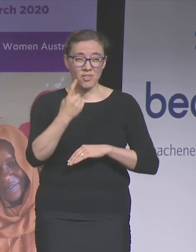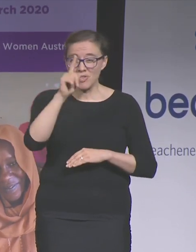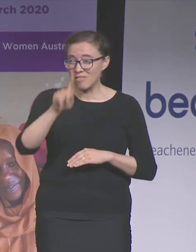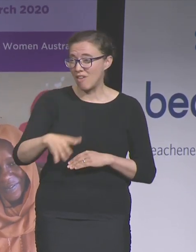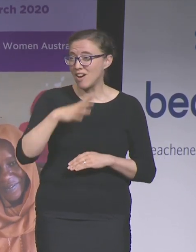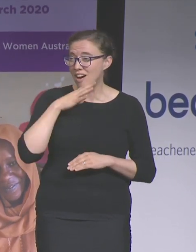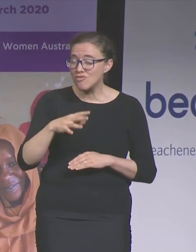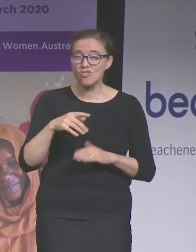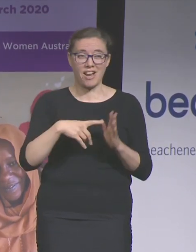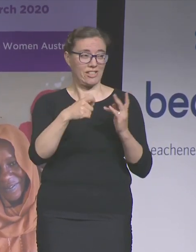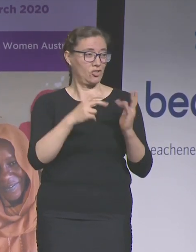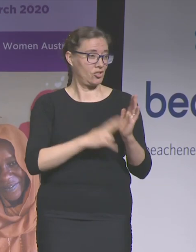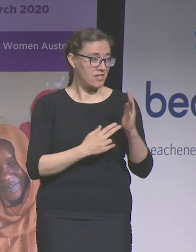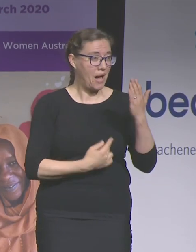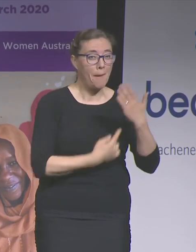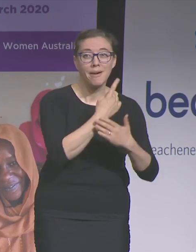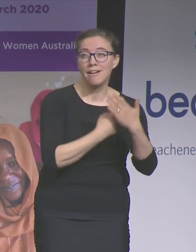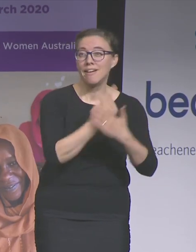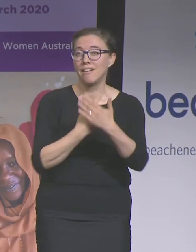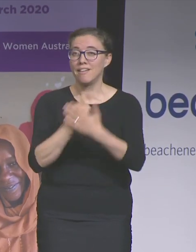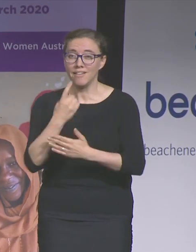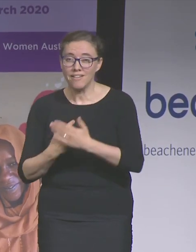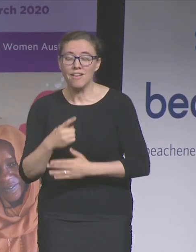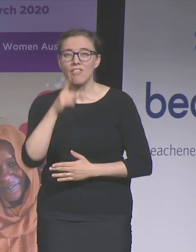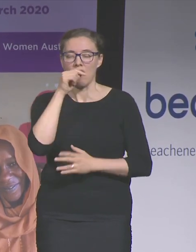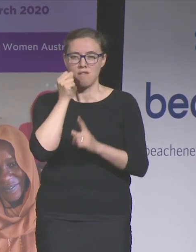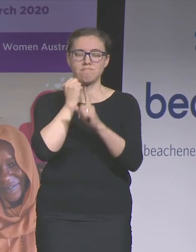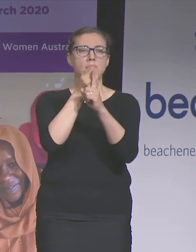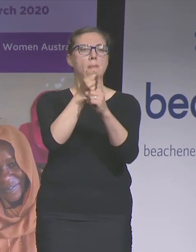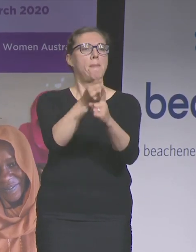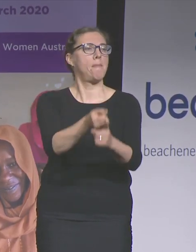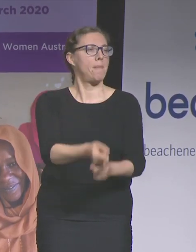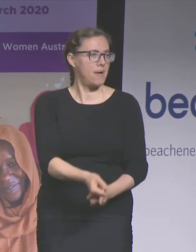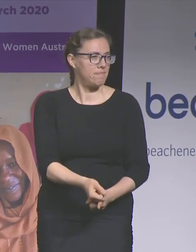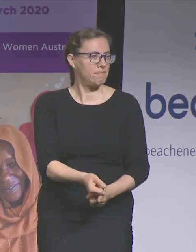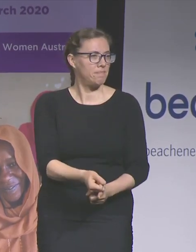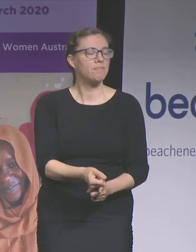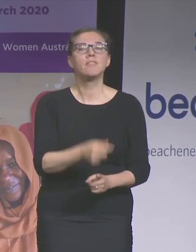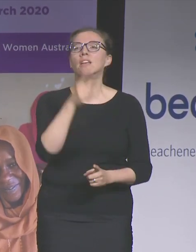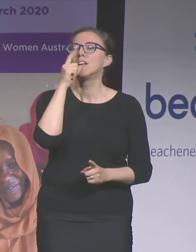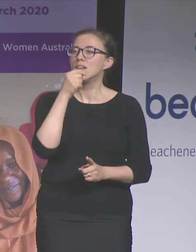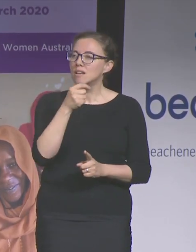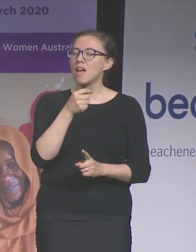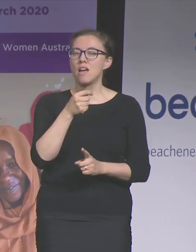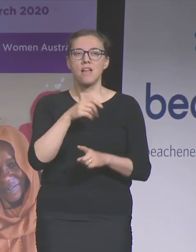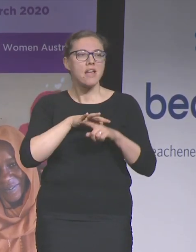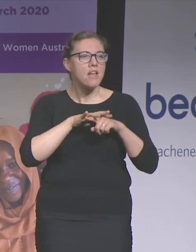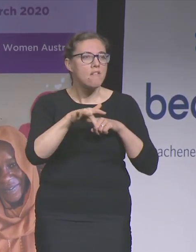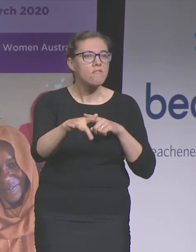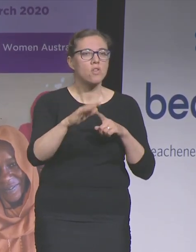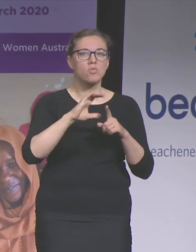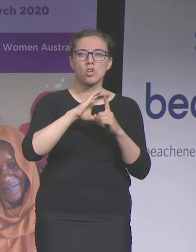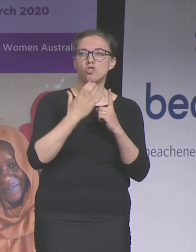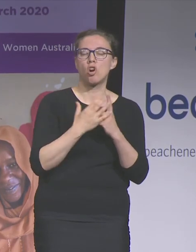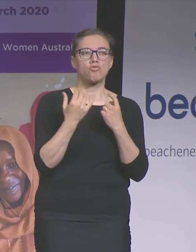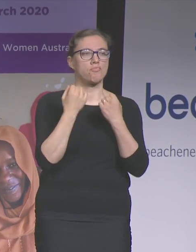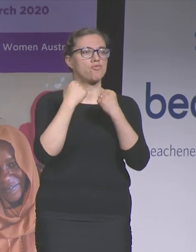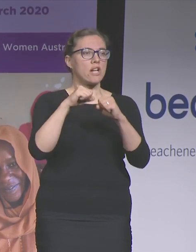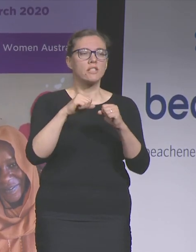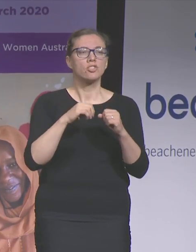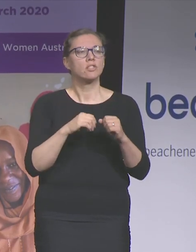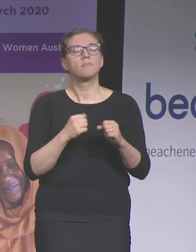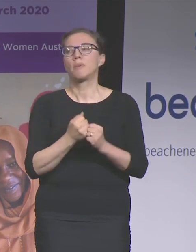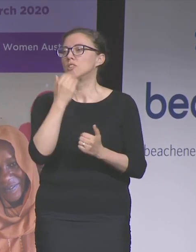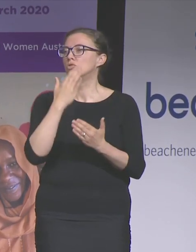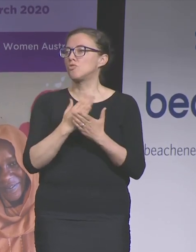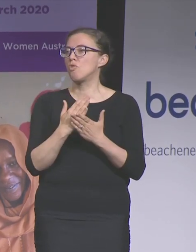And that could actually bring a significant change to cultural protections and to gender equality. So it might be